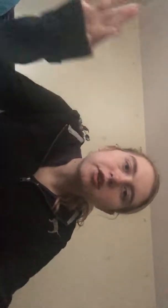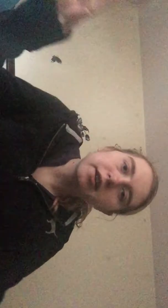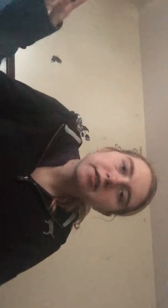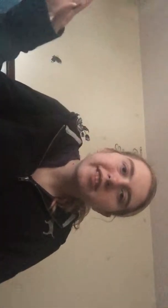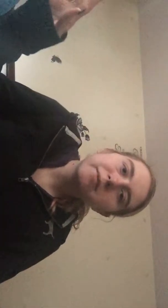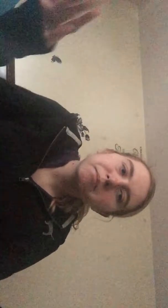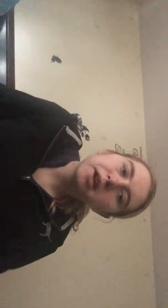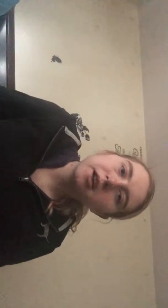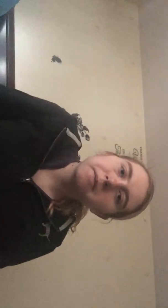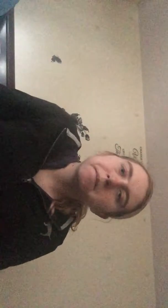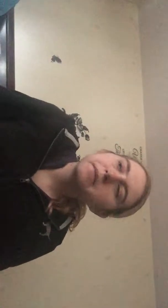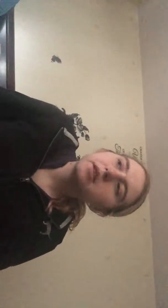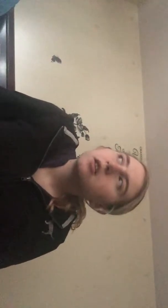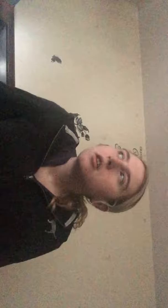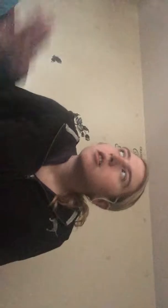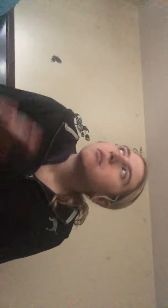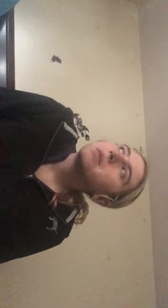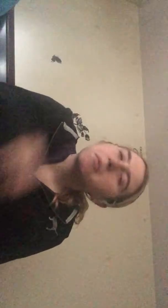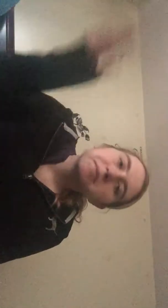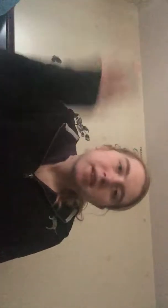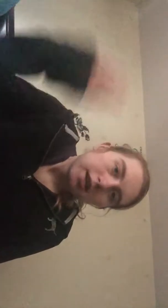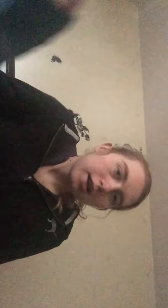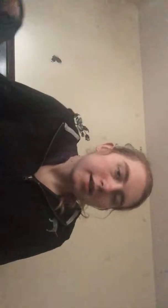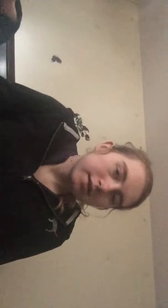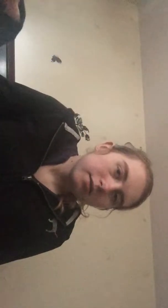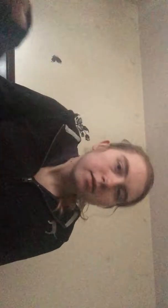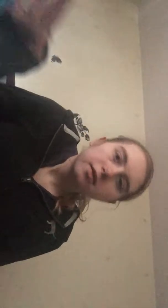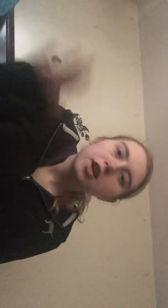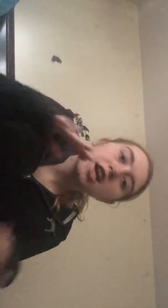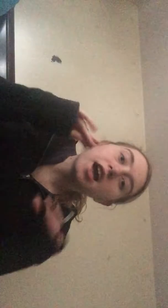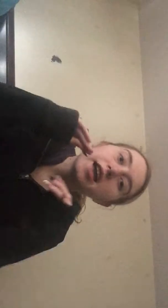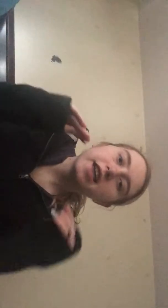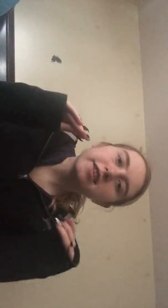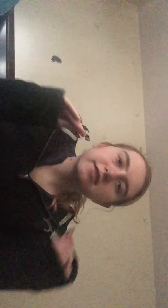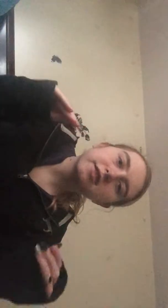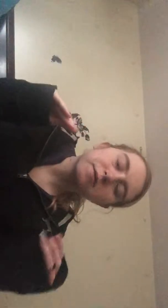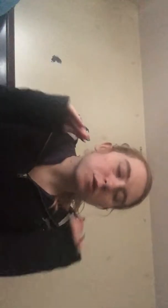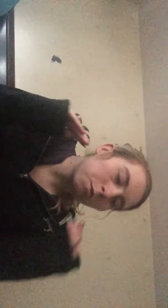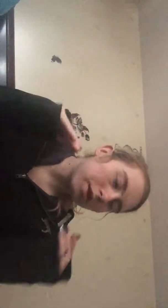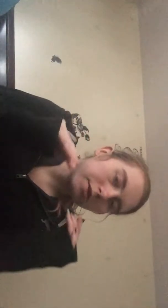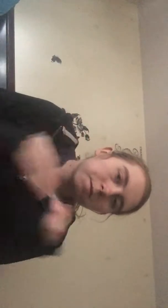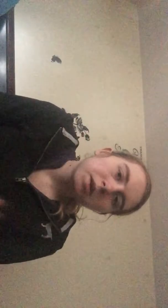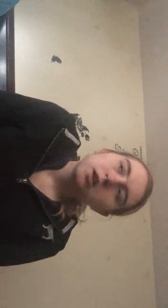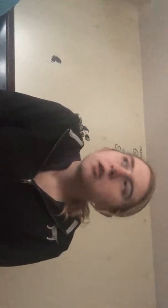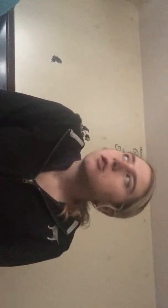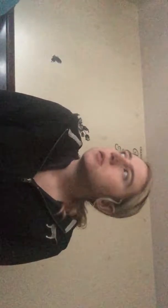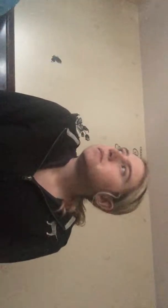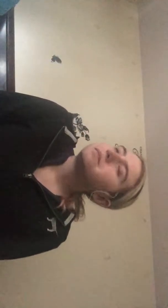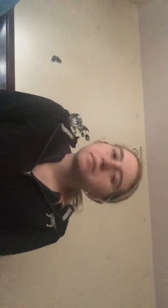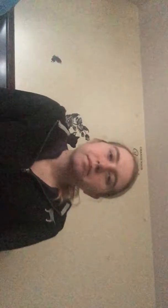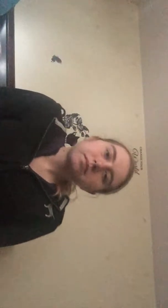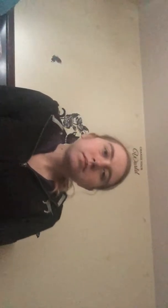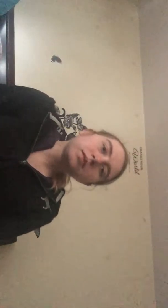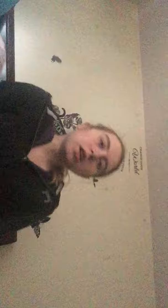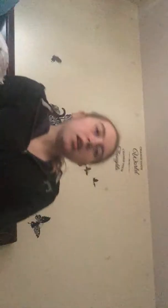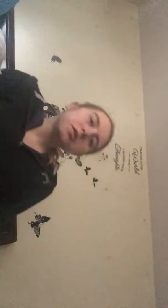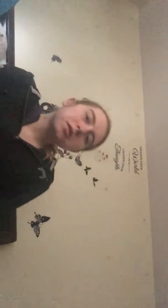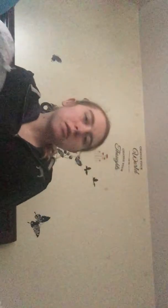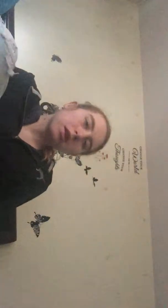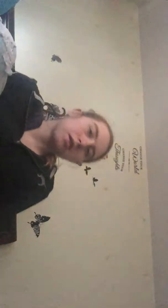Donna thing my um my mom's aunt has it I hate that stuff so much um so yeah